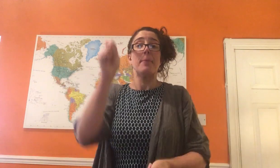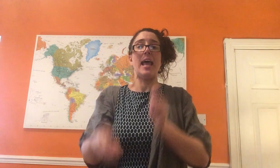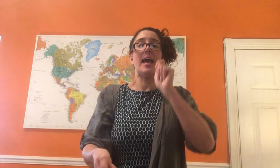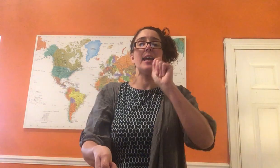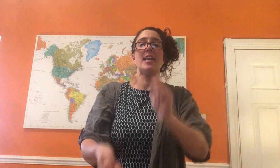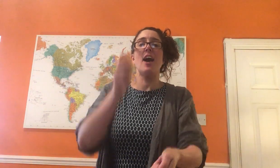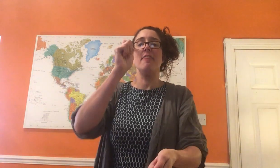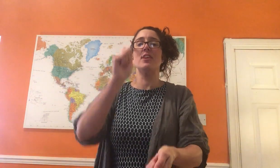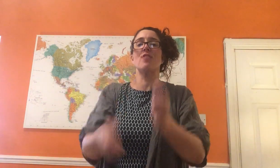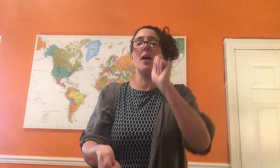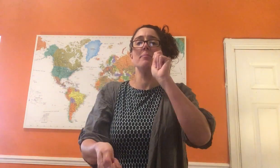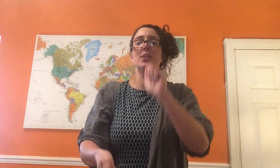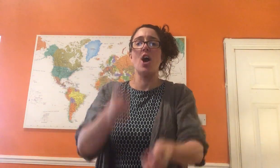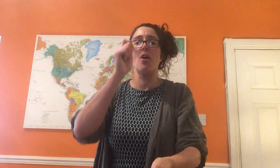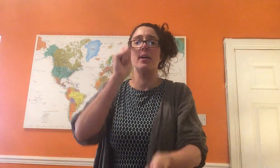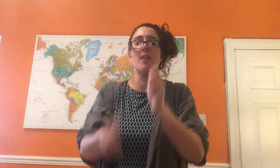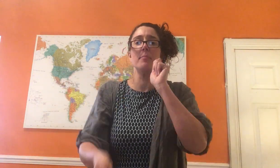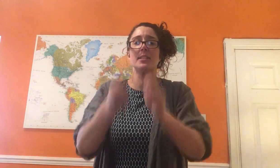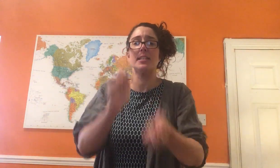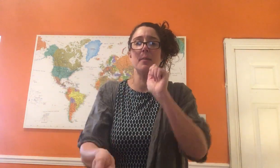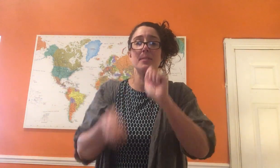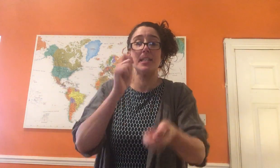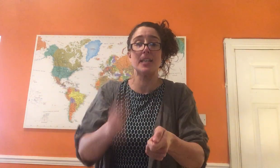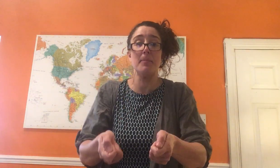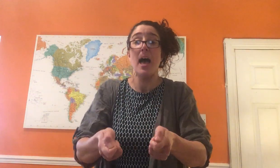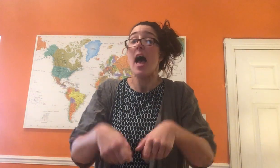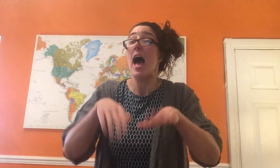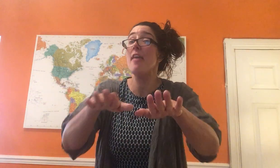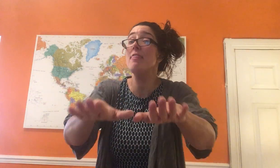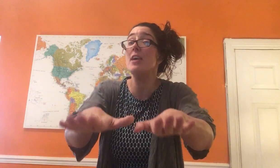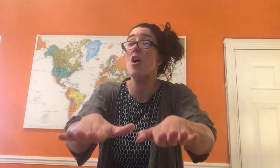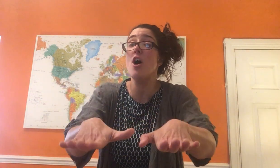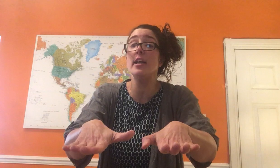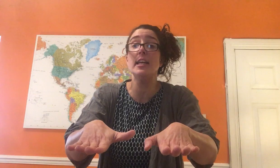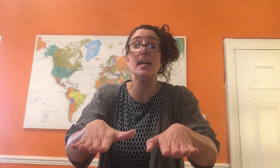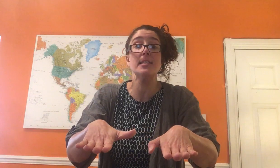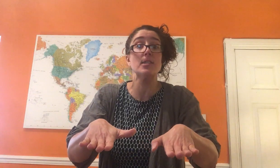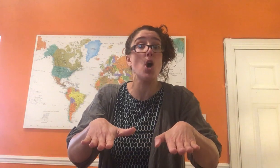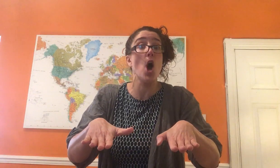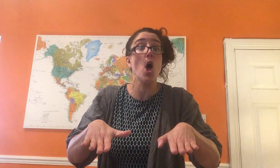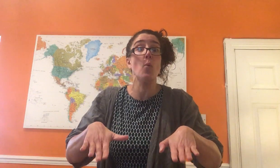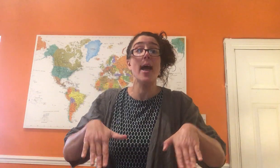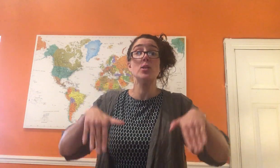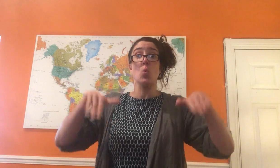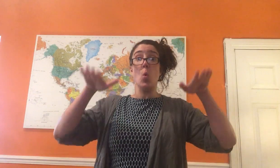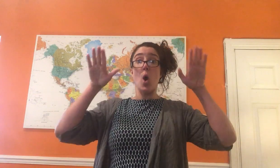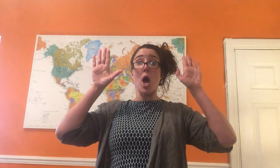Playing on the drum, going rum-ty-tum-ty-tum. And the audience all went, woo!